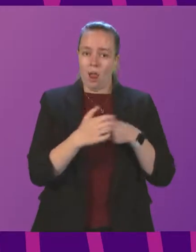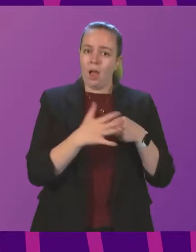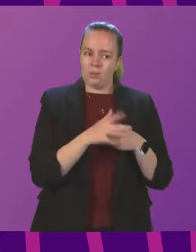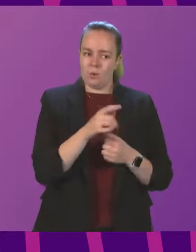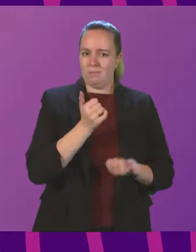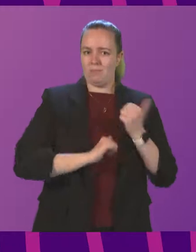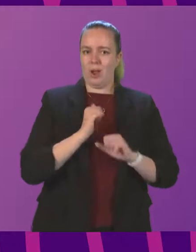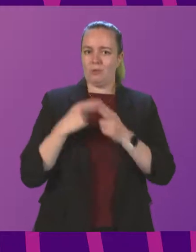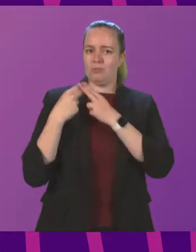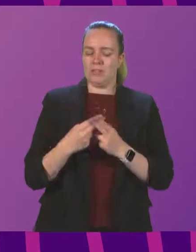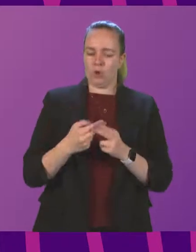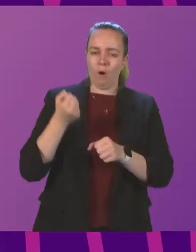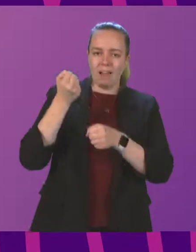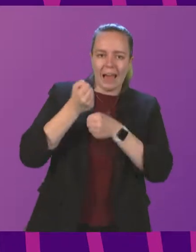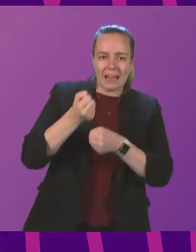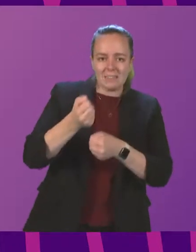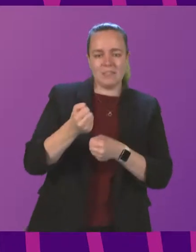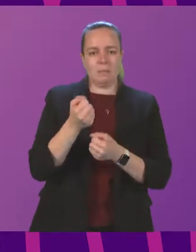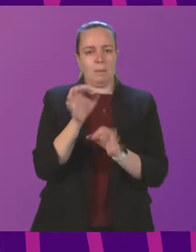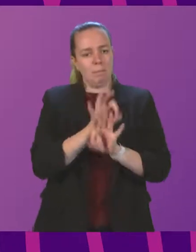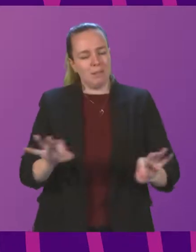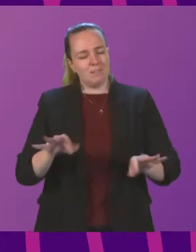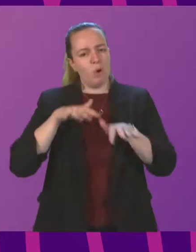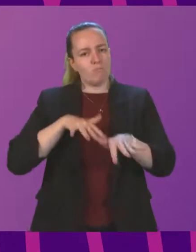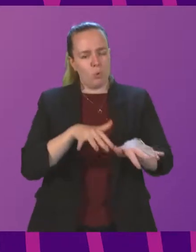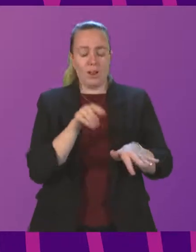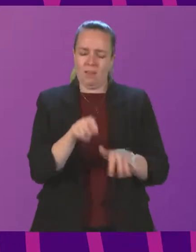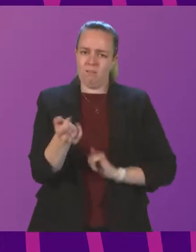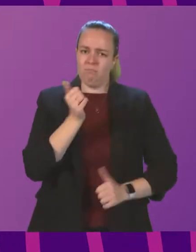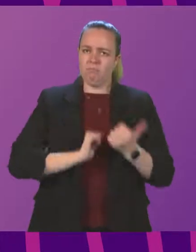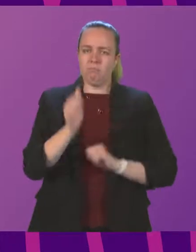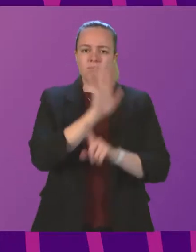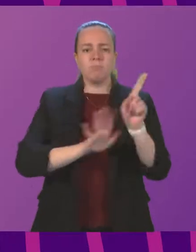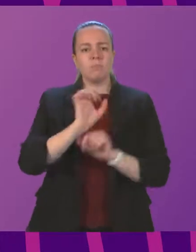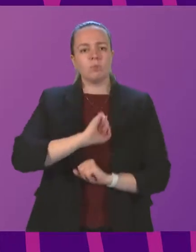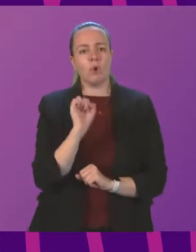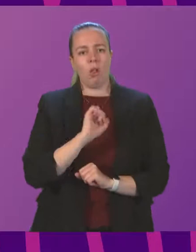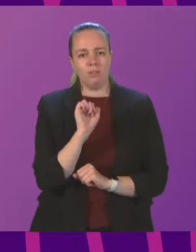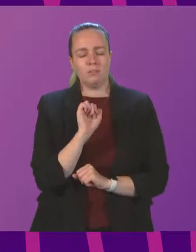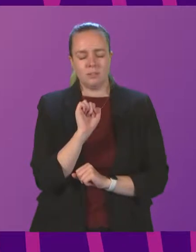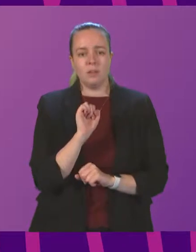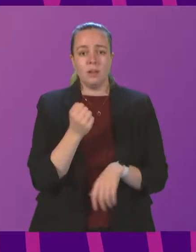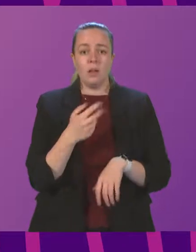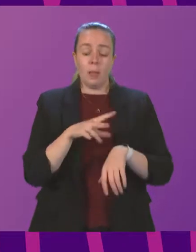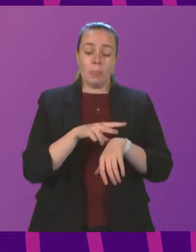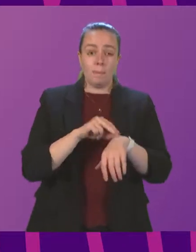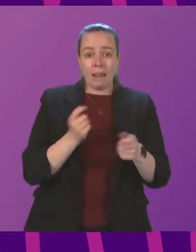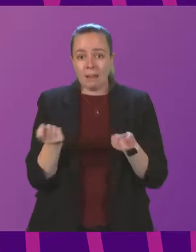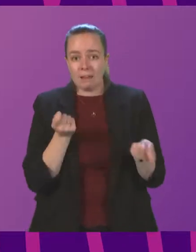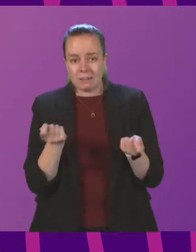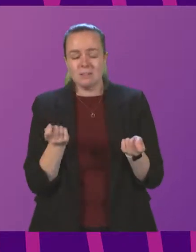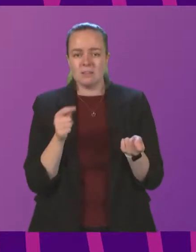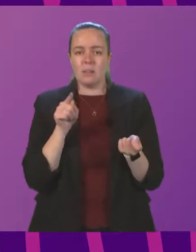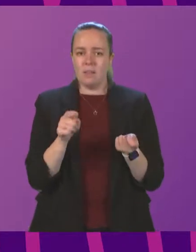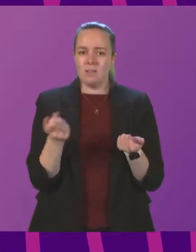tradition of activism and of peaceful protest. And that is a source of pride for the whole of Scotland. The policing of the summit is, of course, an operational